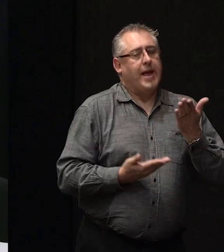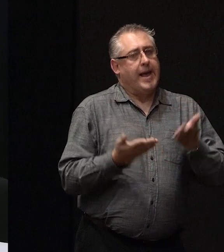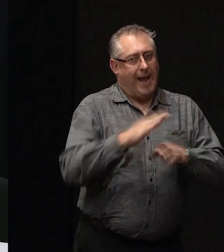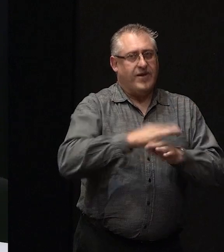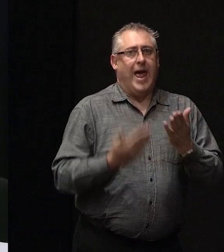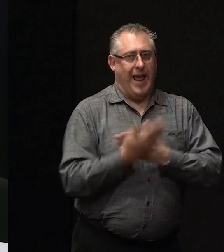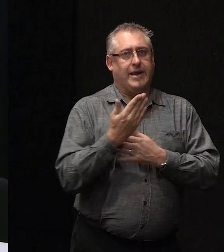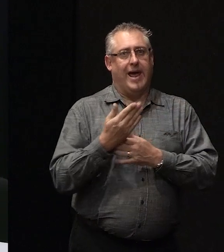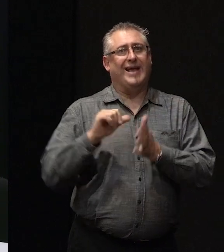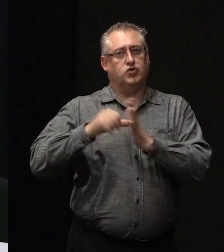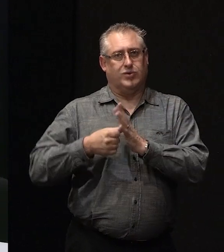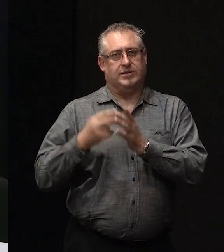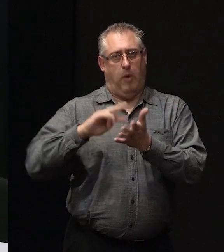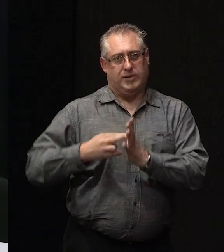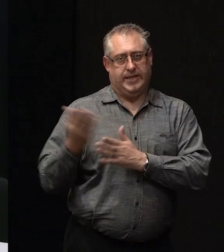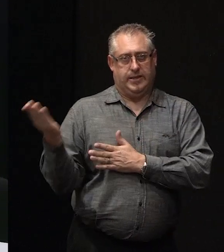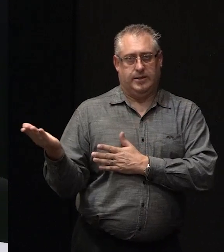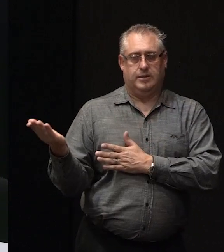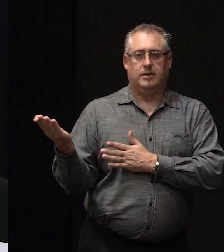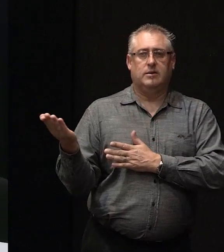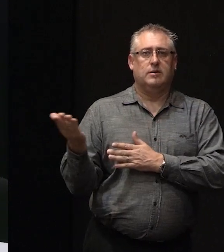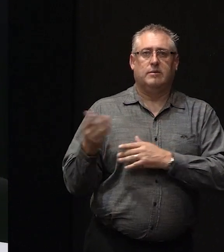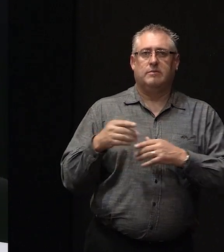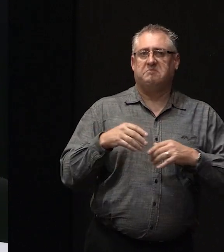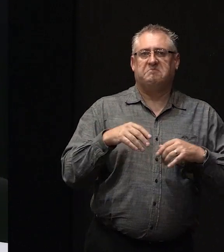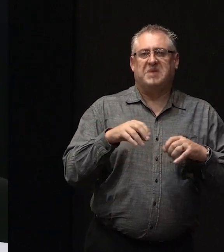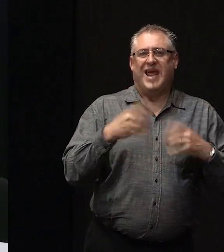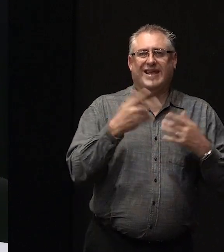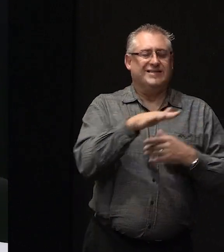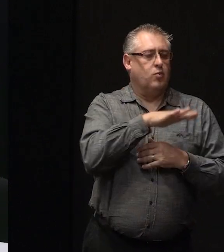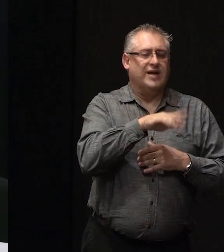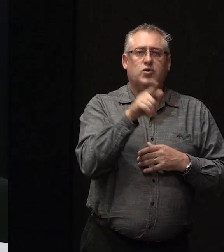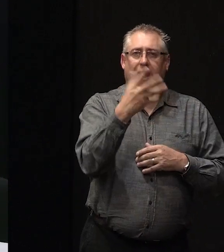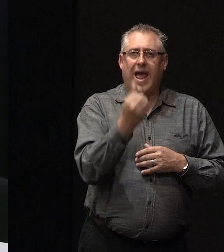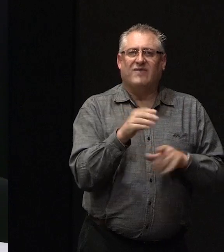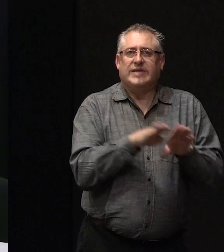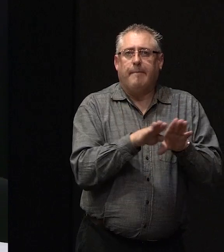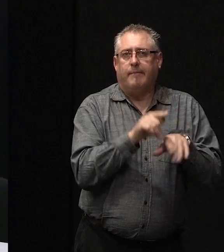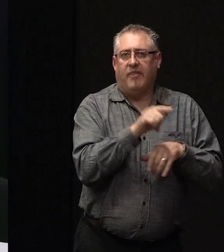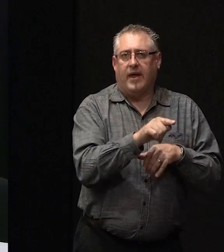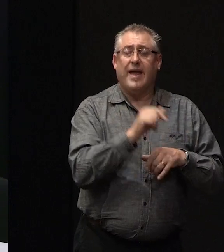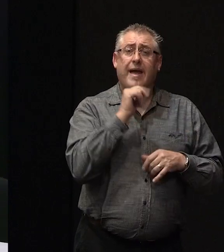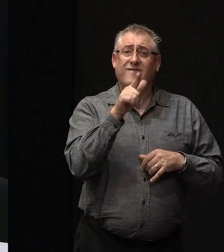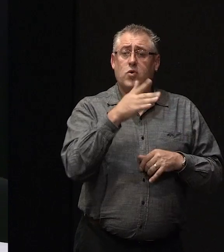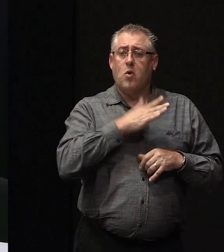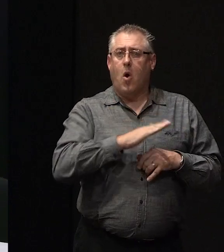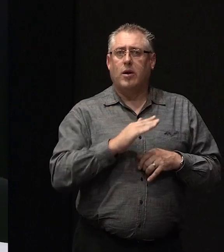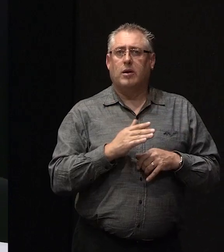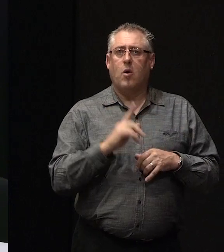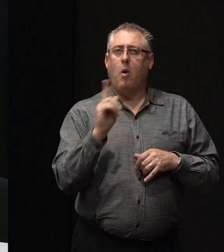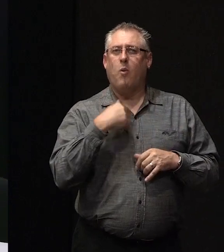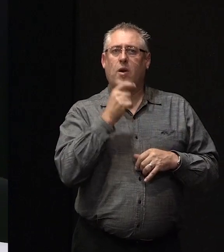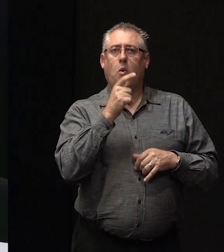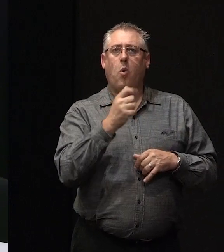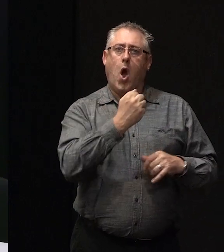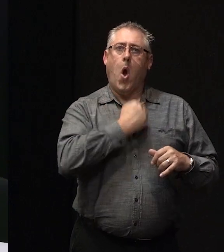with IAG. So that's really the test to any situation that you might have like that. If you're wanting to do some, what we call sort